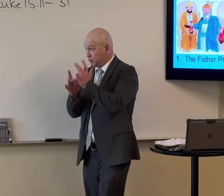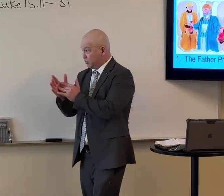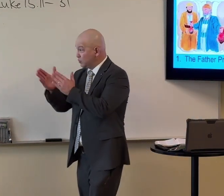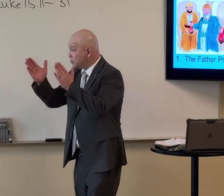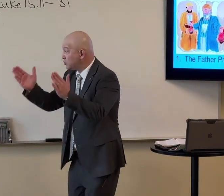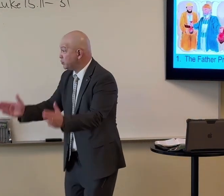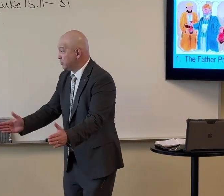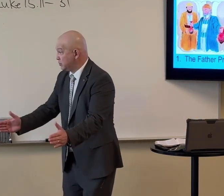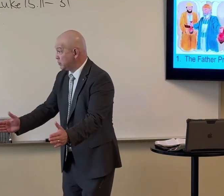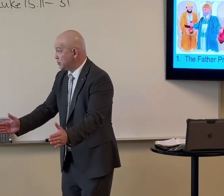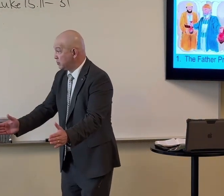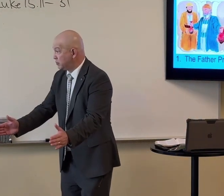And for us Christians.